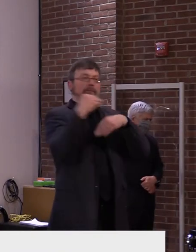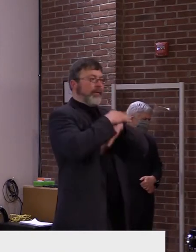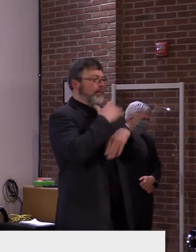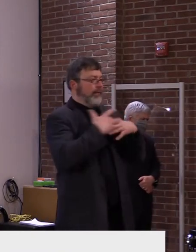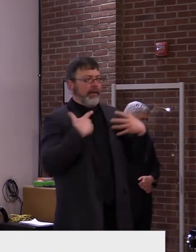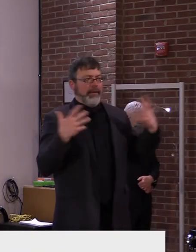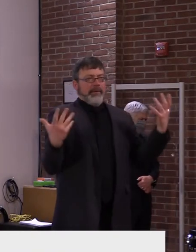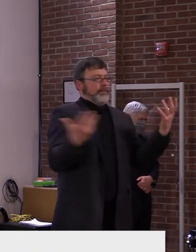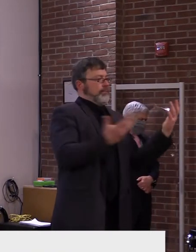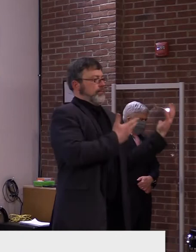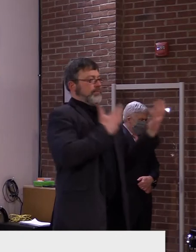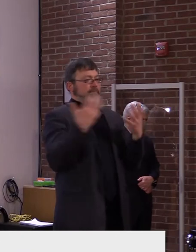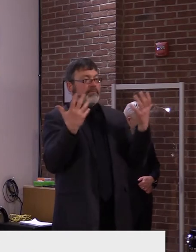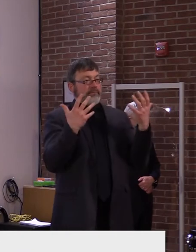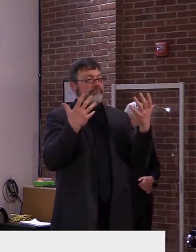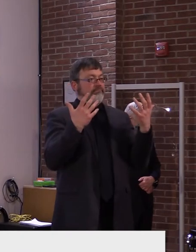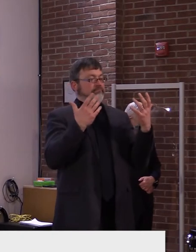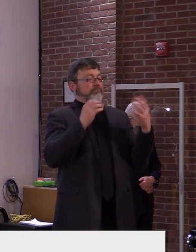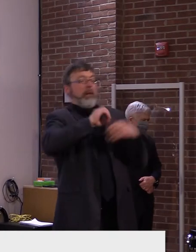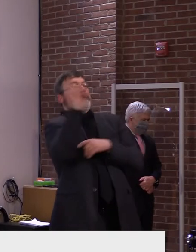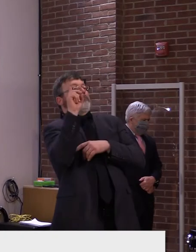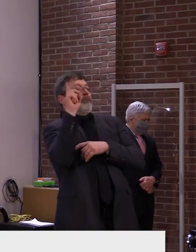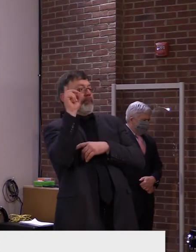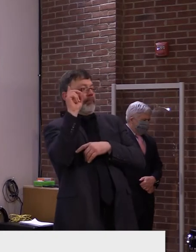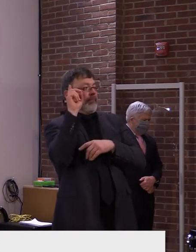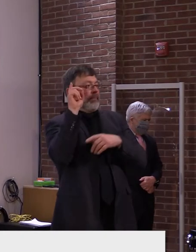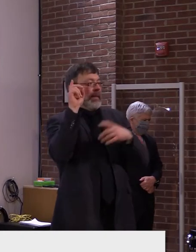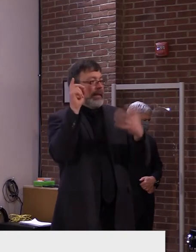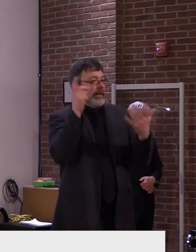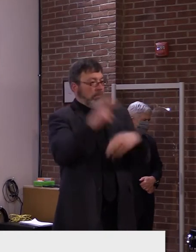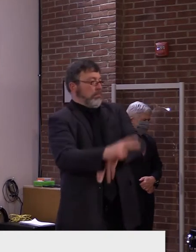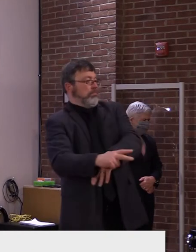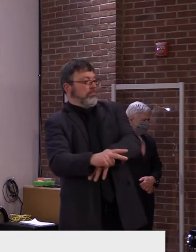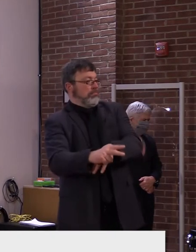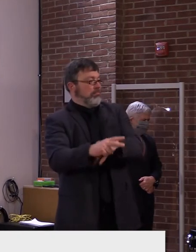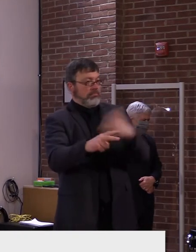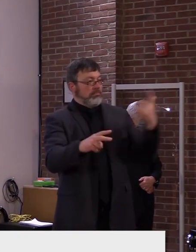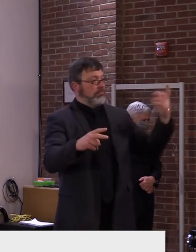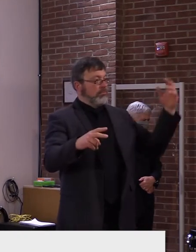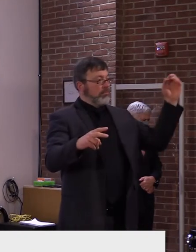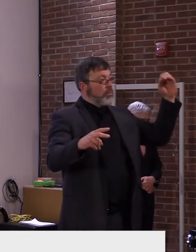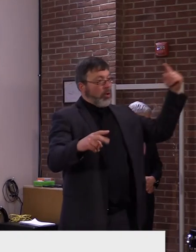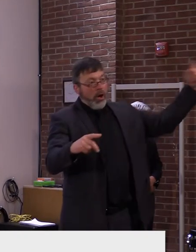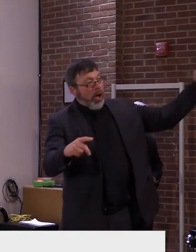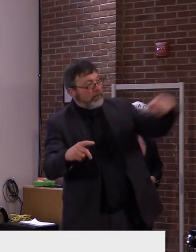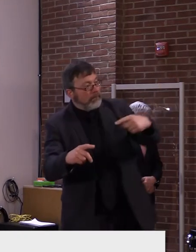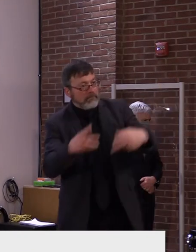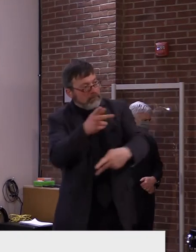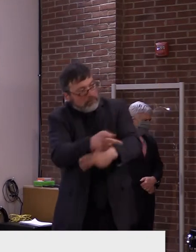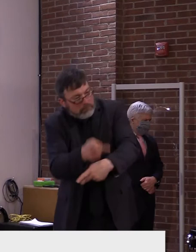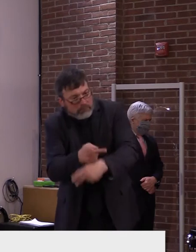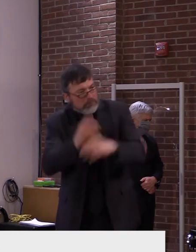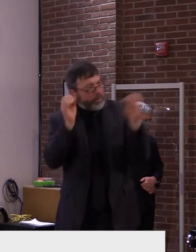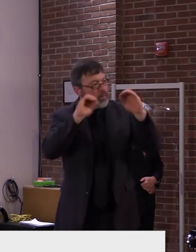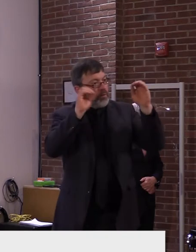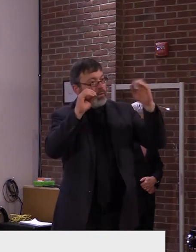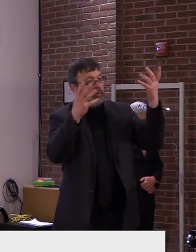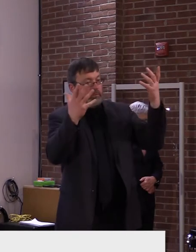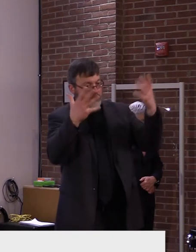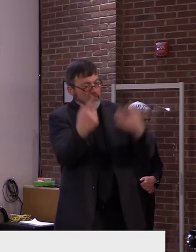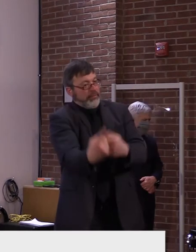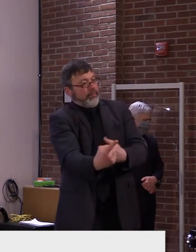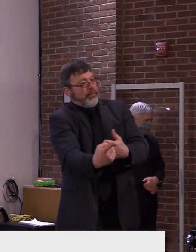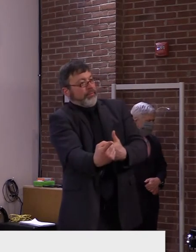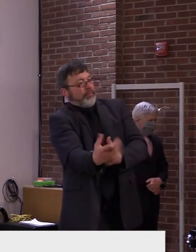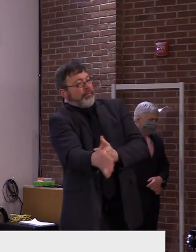lack of a structure with friends who would look out for each other because they were isolated. And then, thirdly,